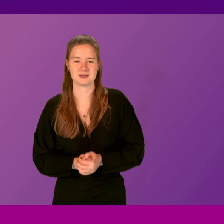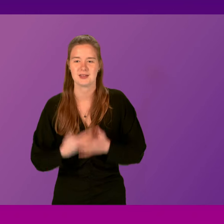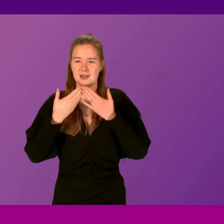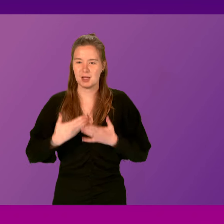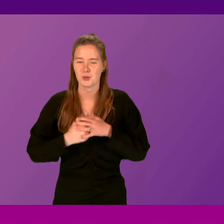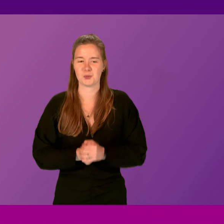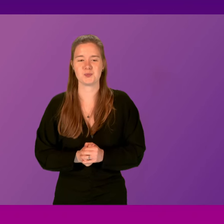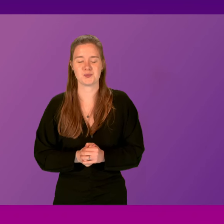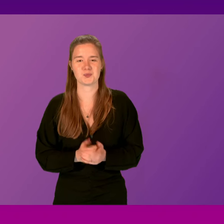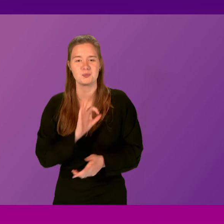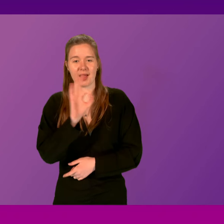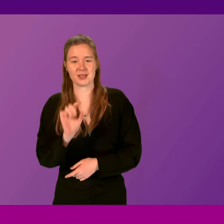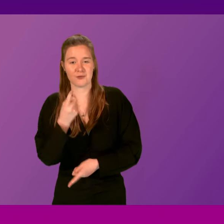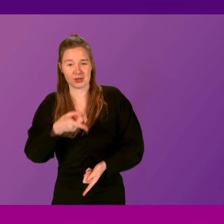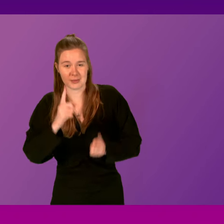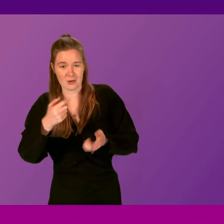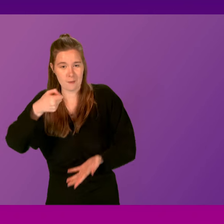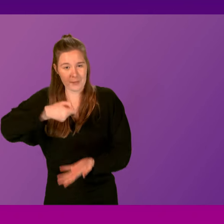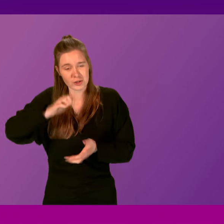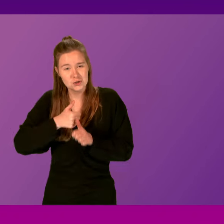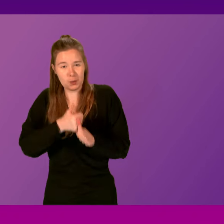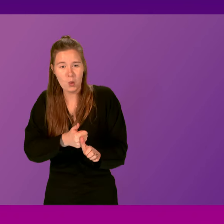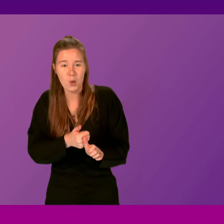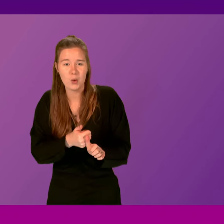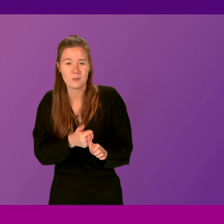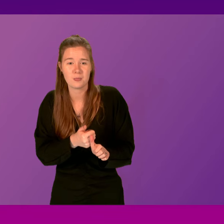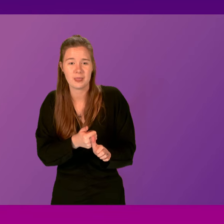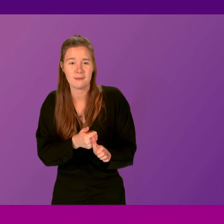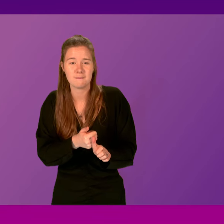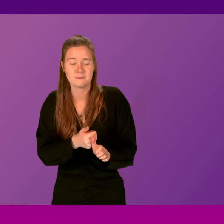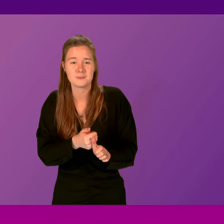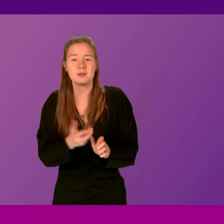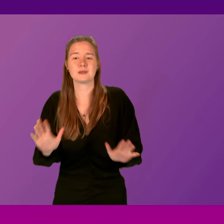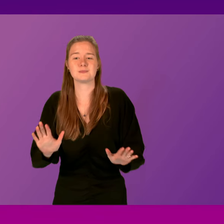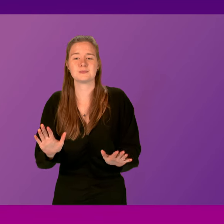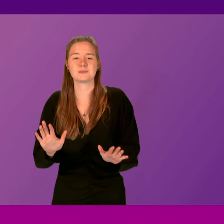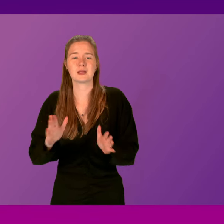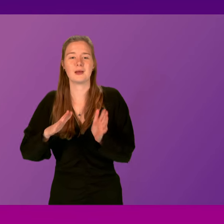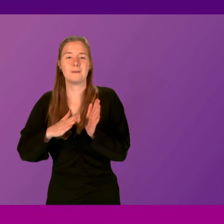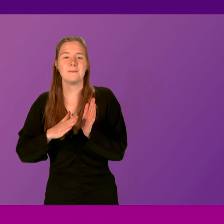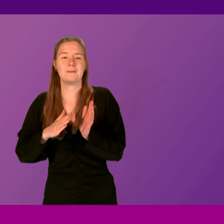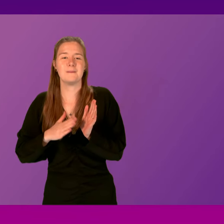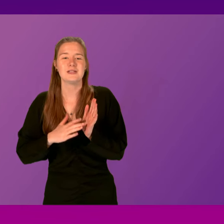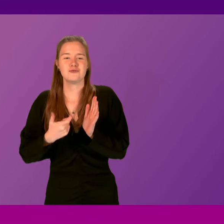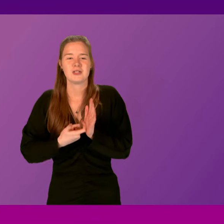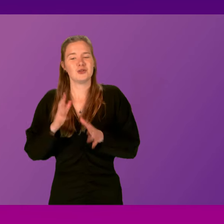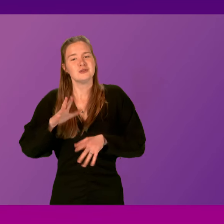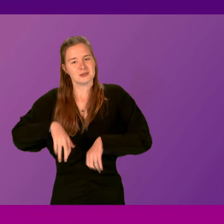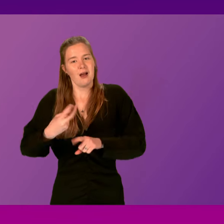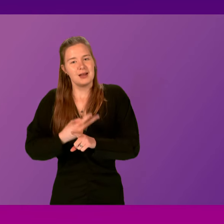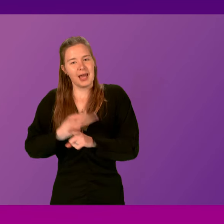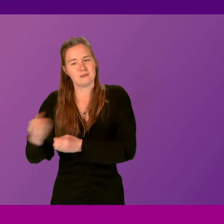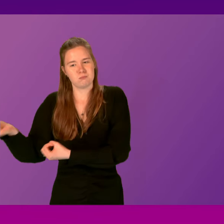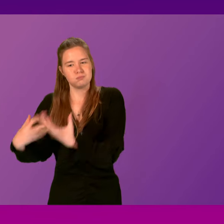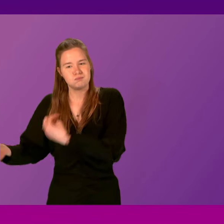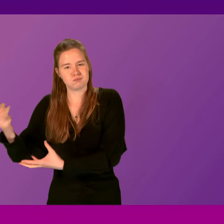To ask the first minister how the budget will support... Mr Ruskell, I'm going to ask that you begin again. Let's hear